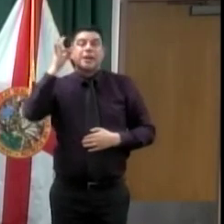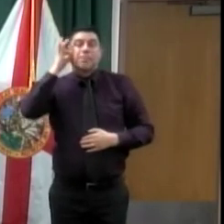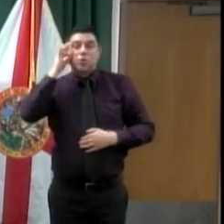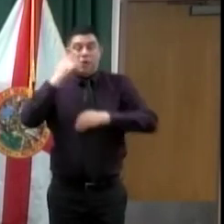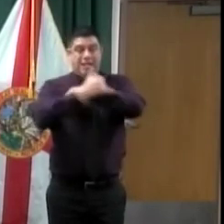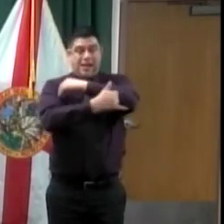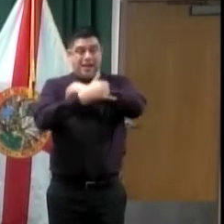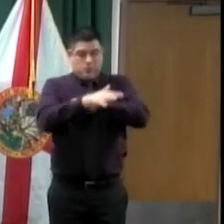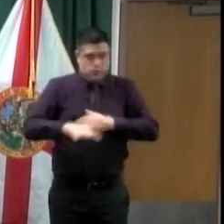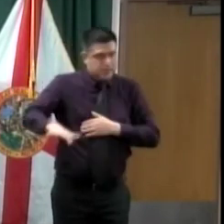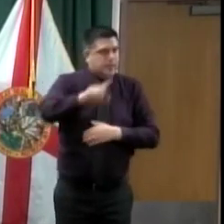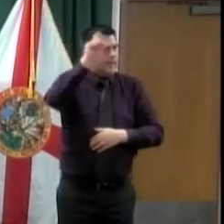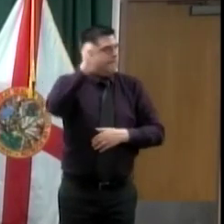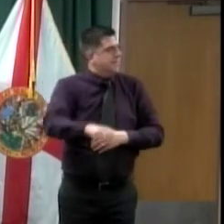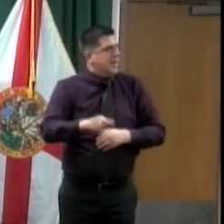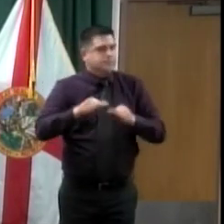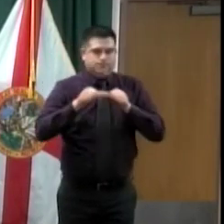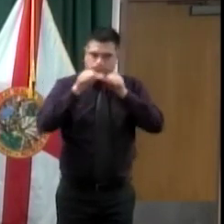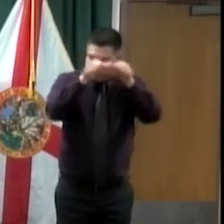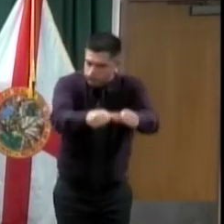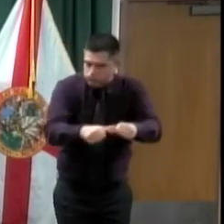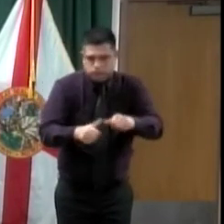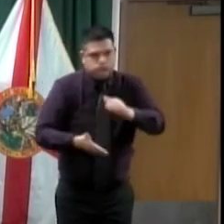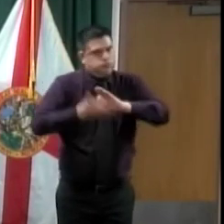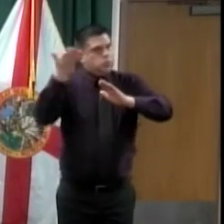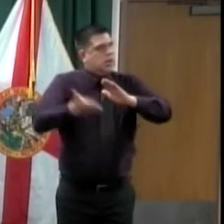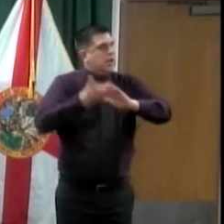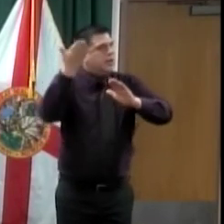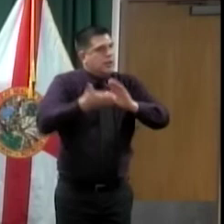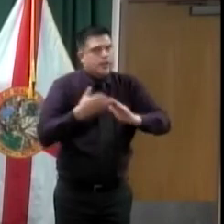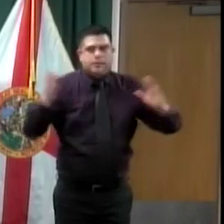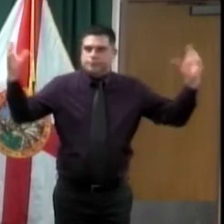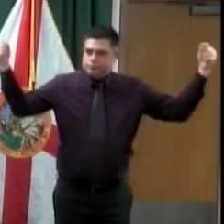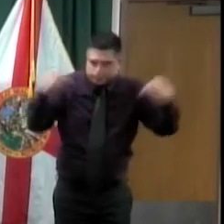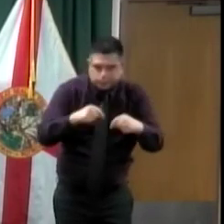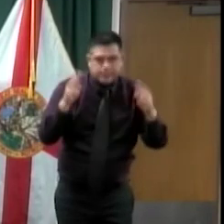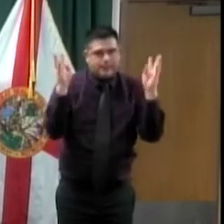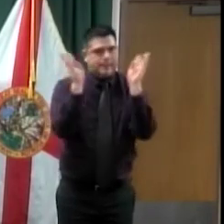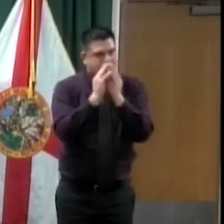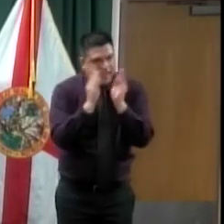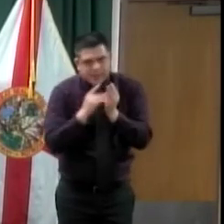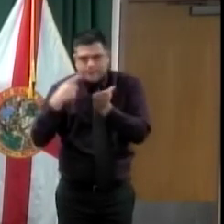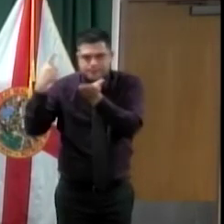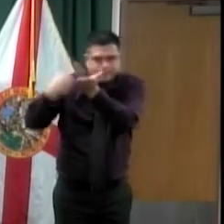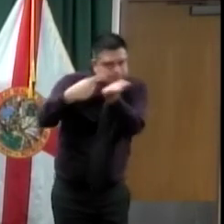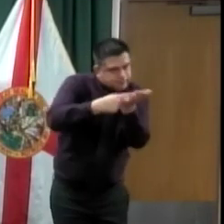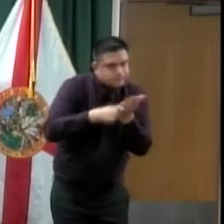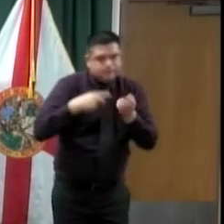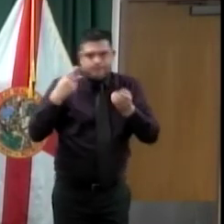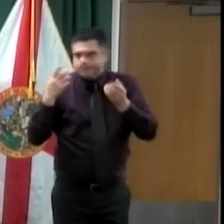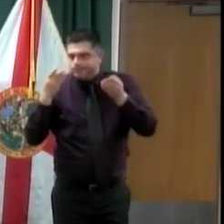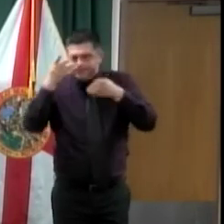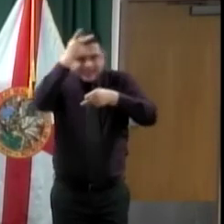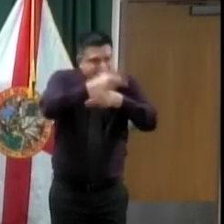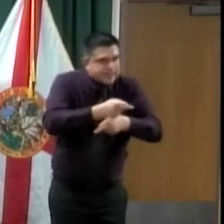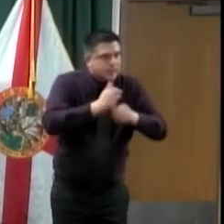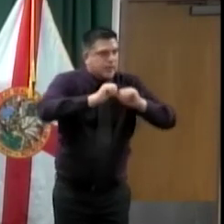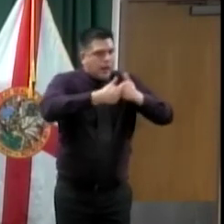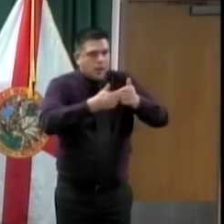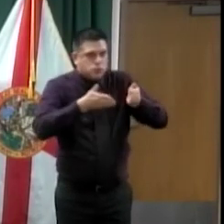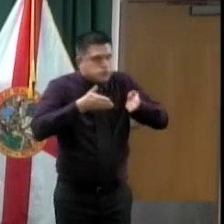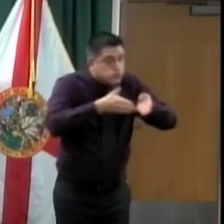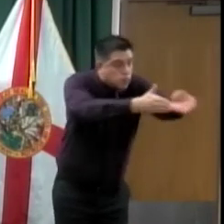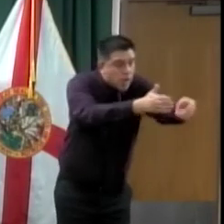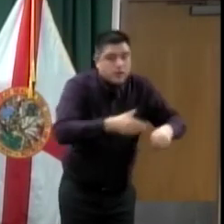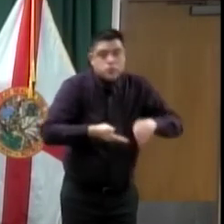budget amendments. We need to be doing things to keep the roads open, traffic lights working, drainage working, all the things that